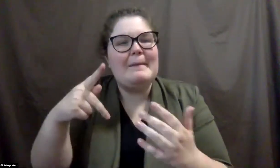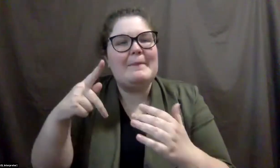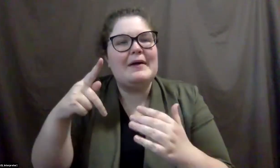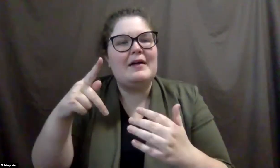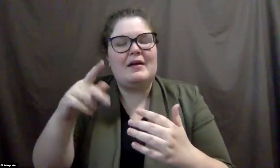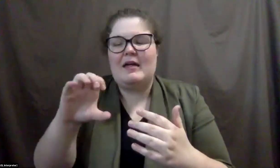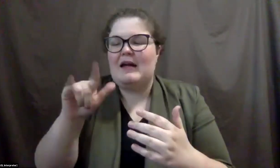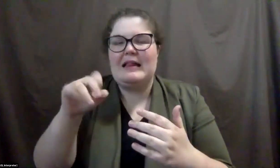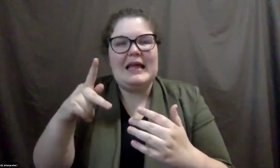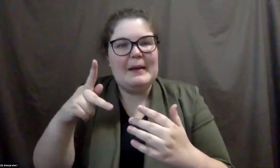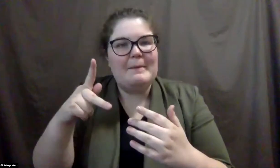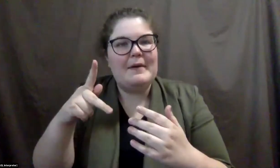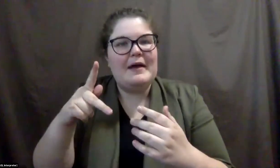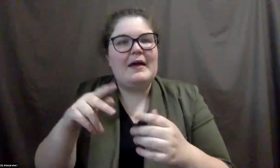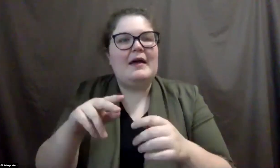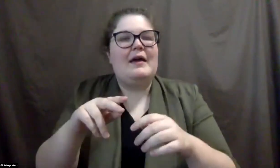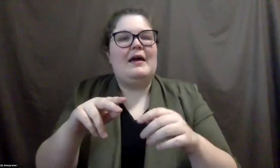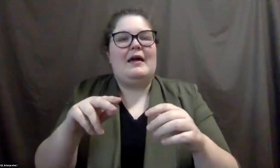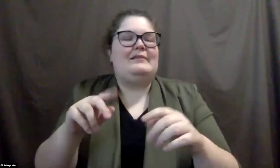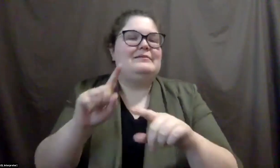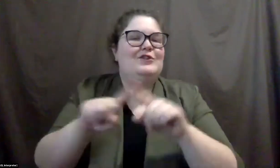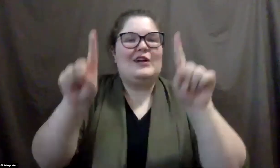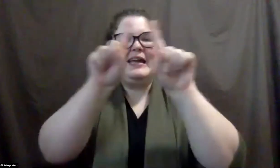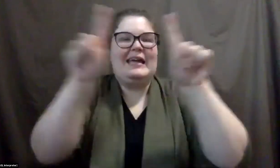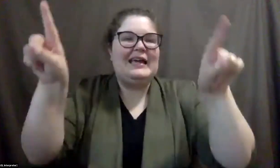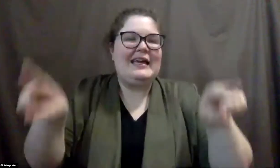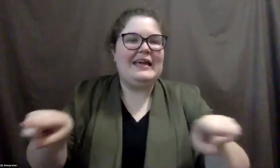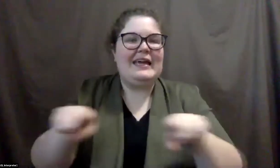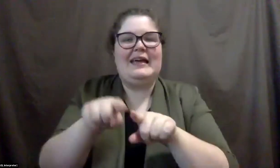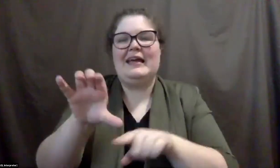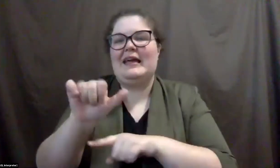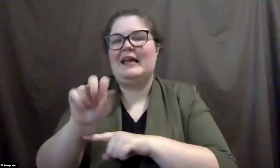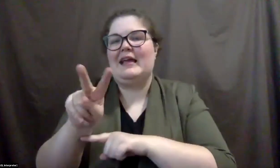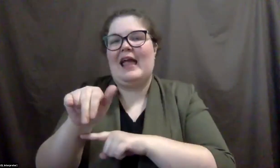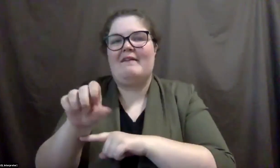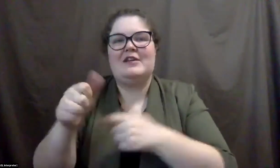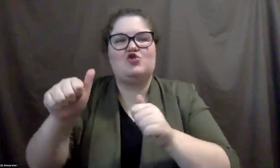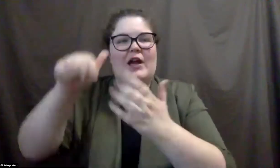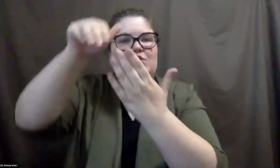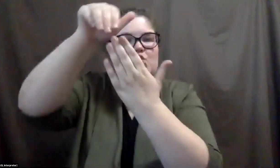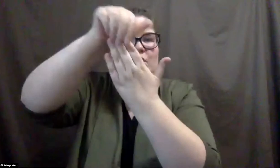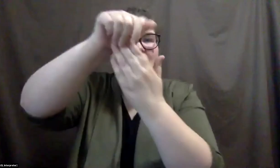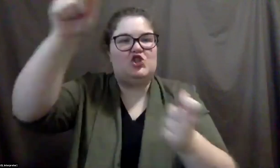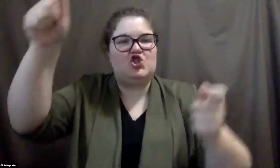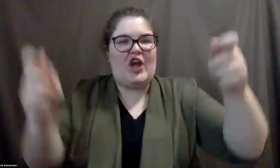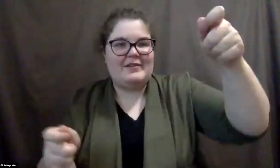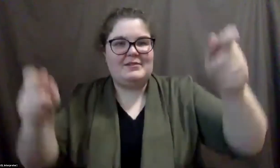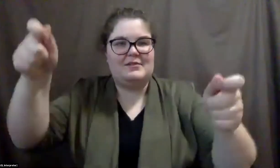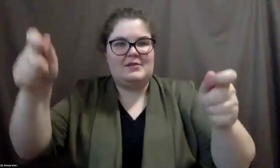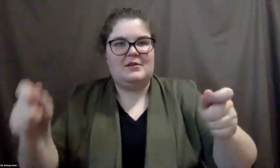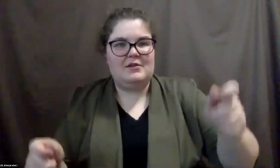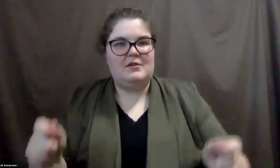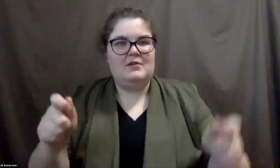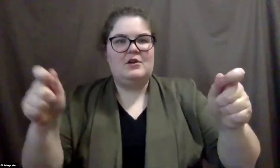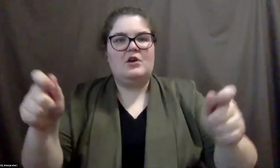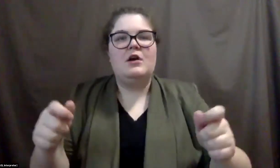and adjusting canvases, you know, just really just trying to figure out what is it that the person that we're